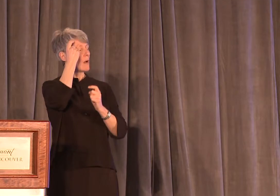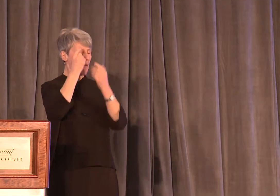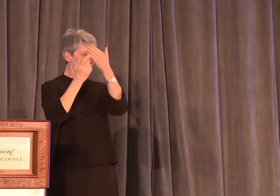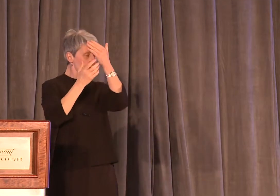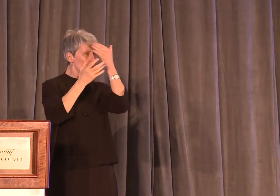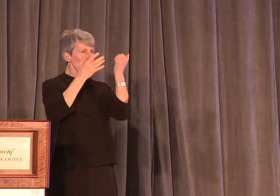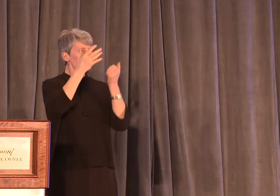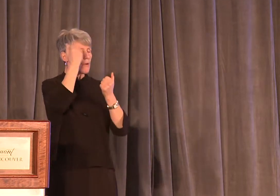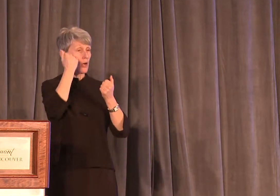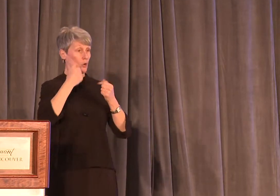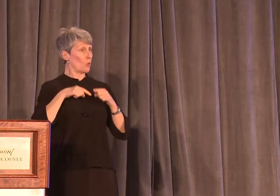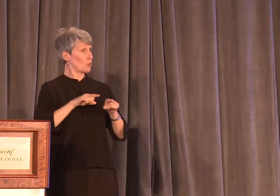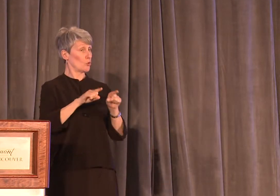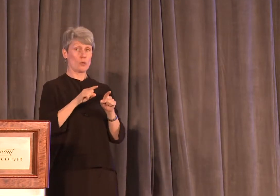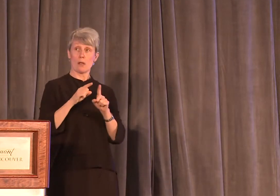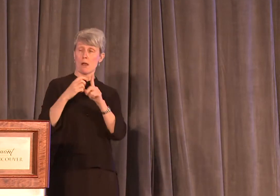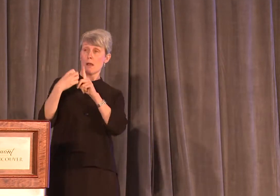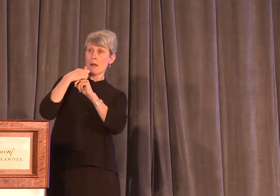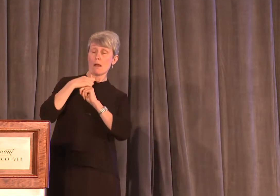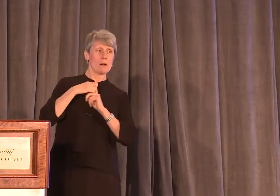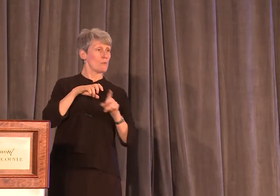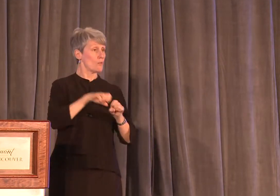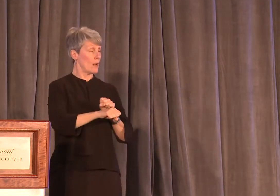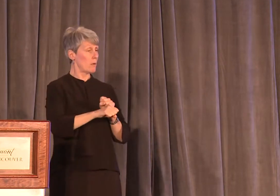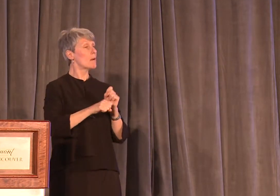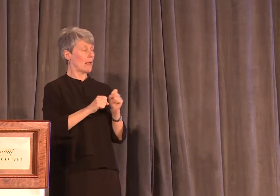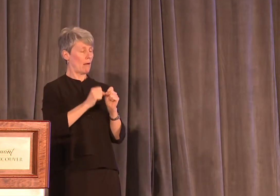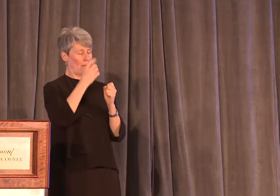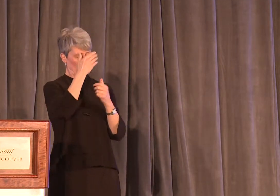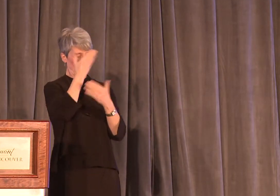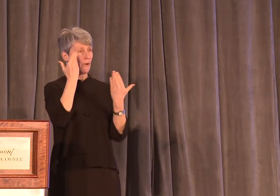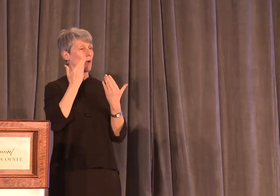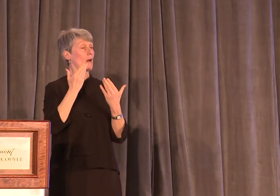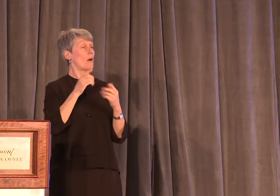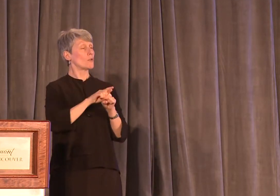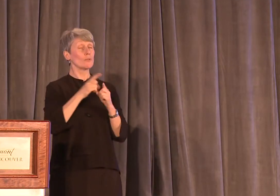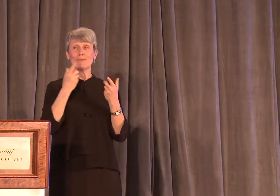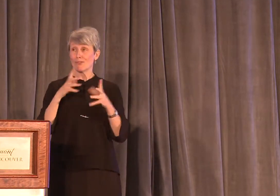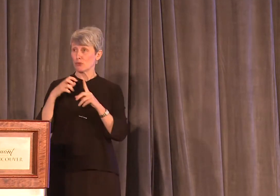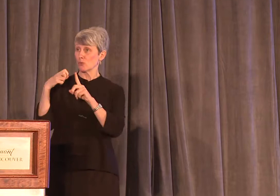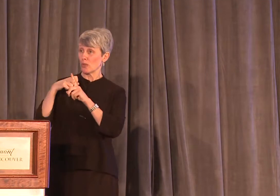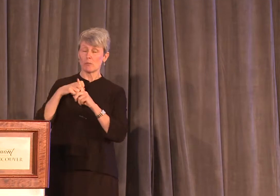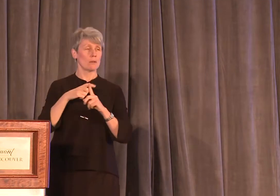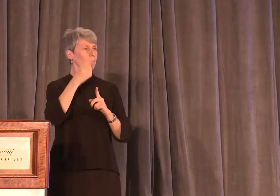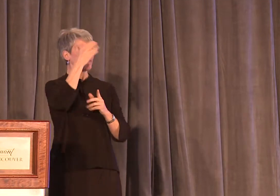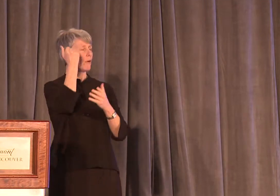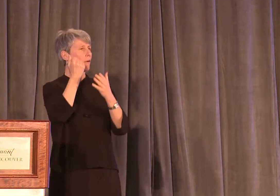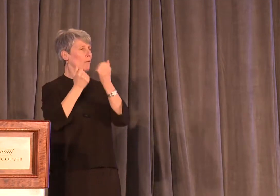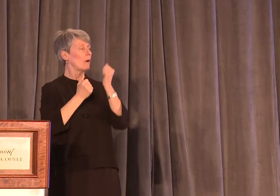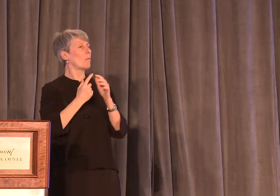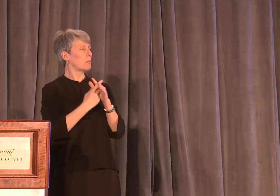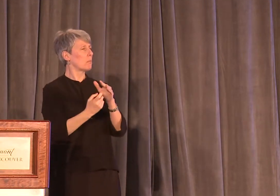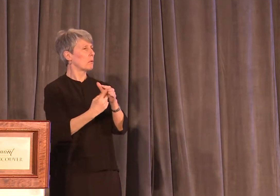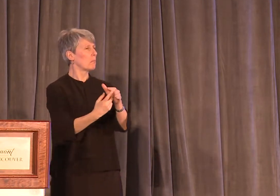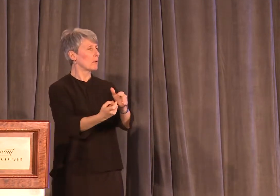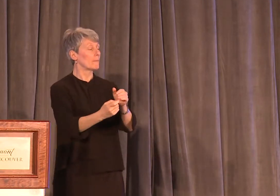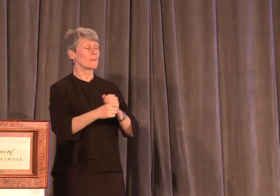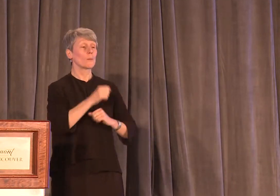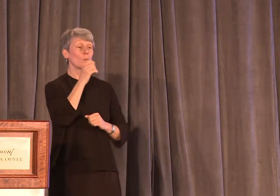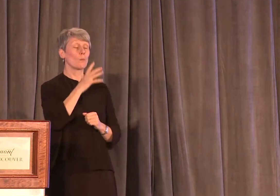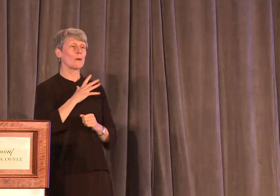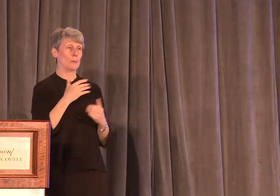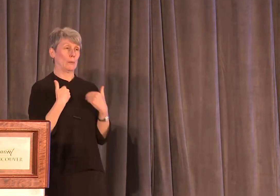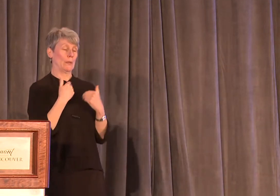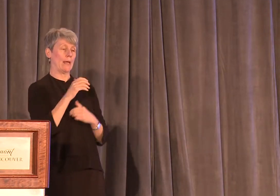person's actions during an attack, as well as their ability to recount it after the fact. I spoke to a young woman named Ava,